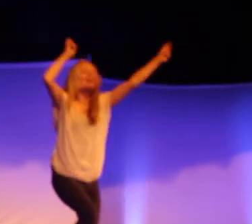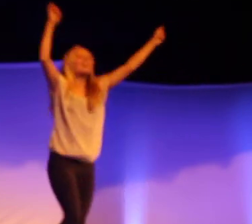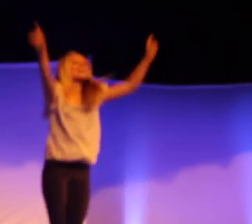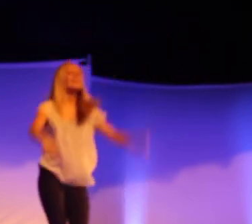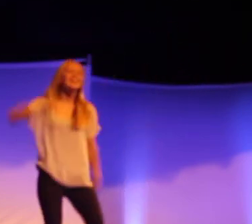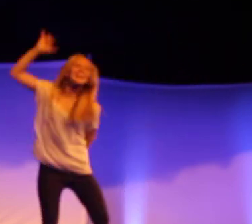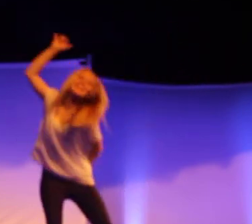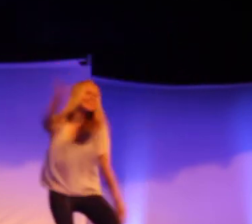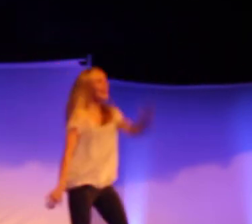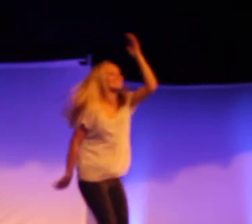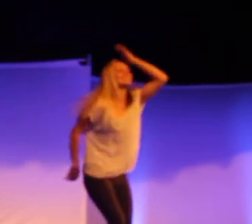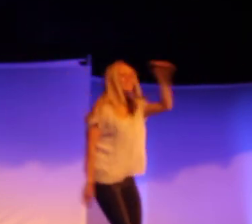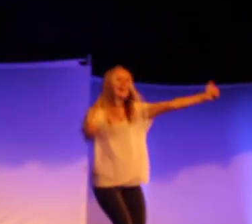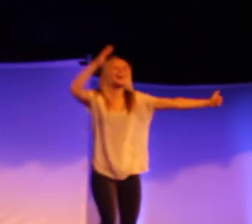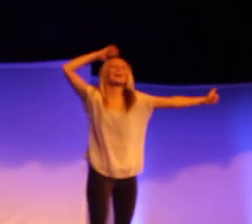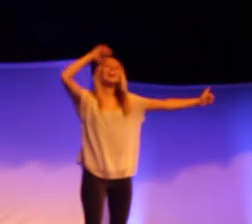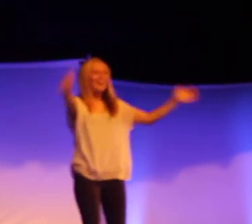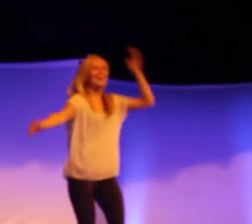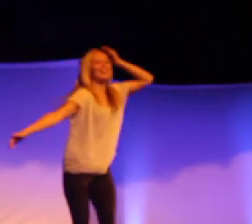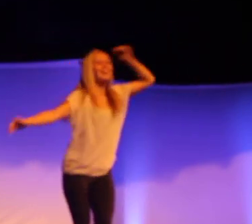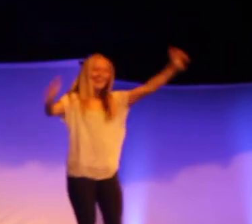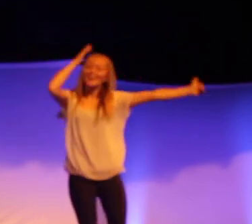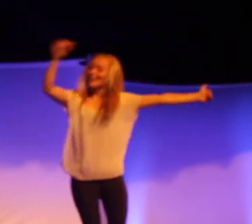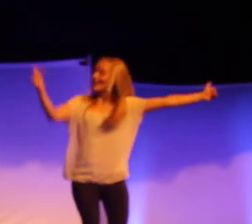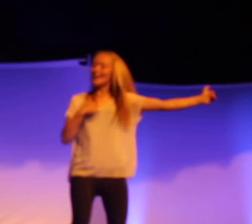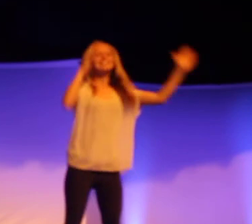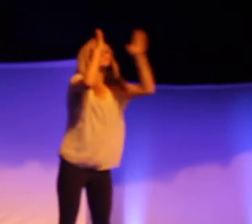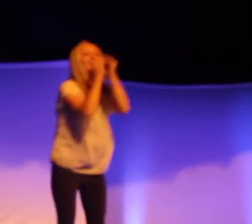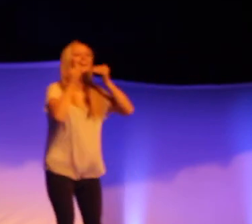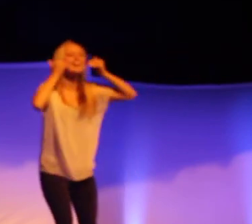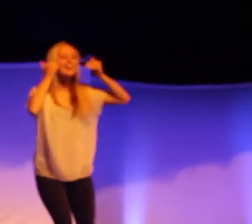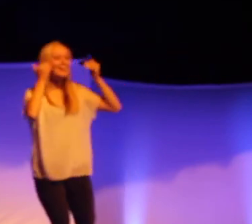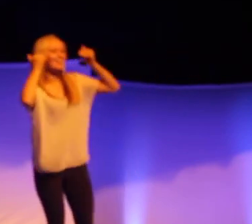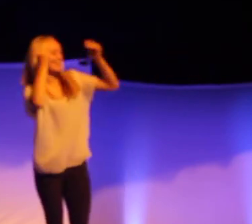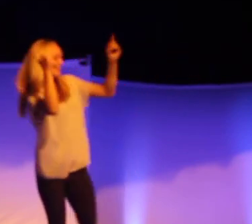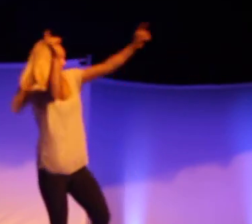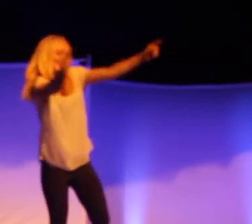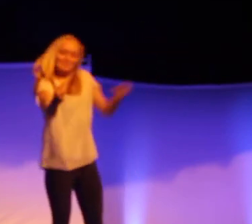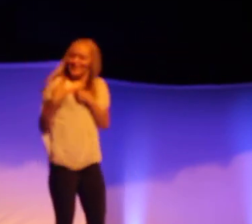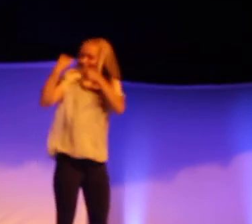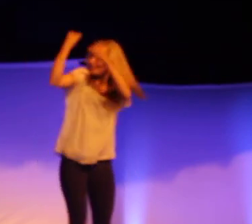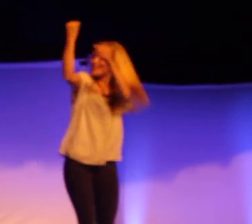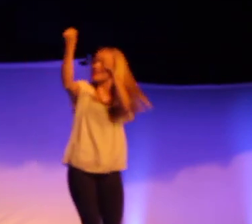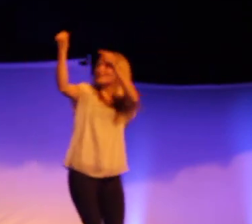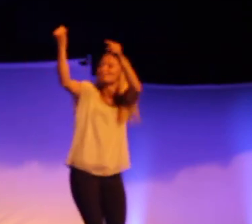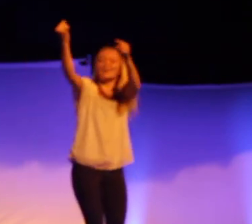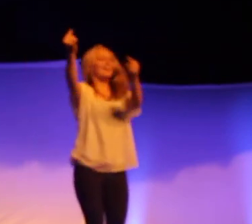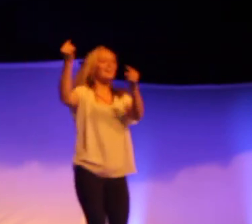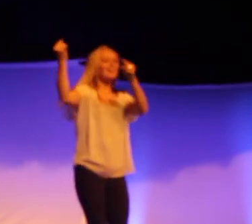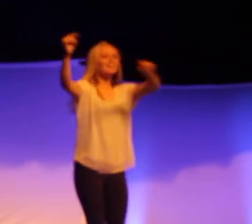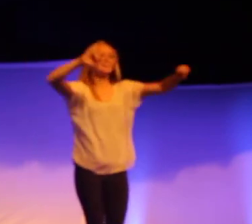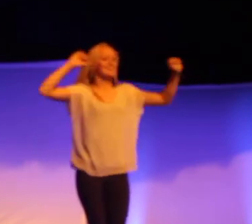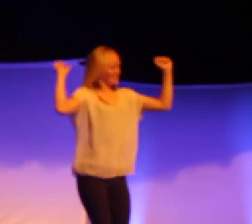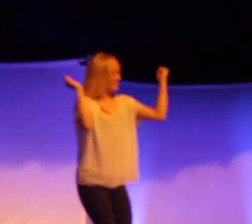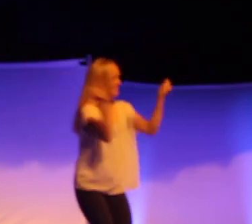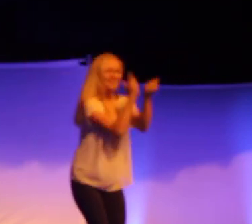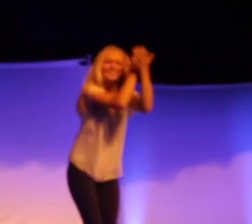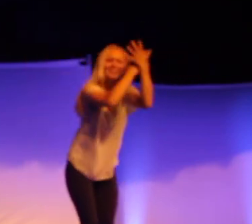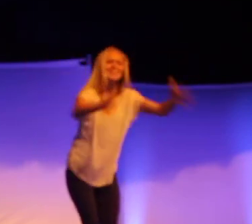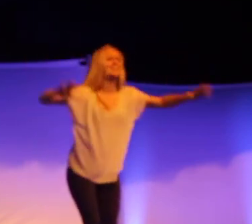And that's why I smile It's been a while Since every day